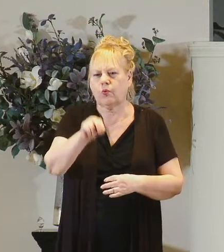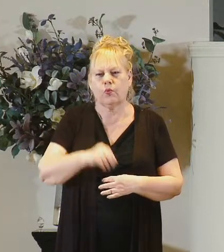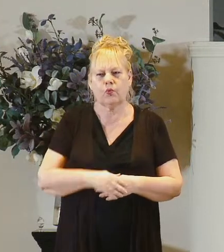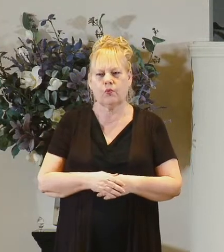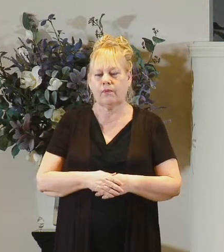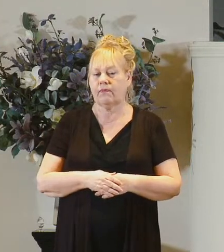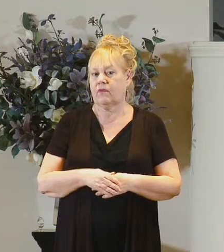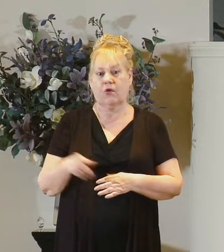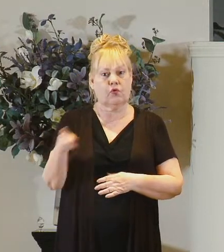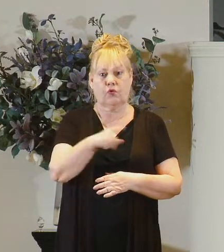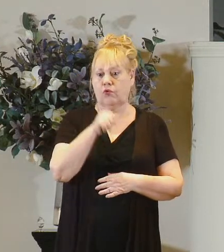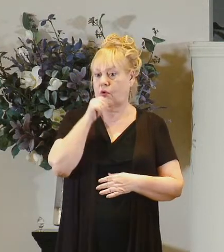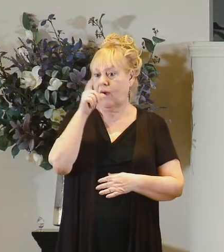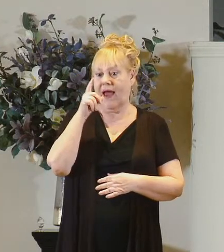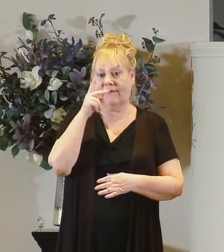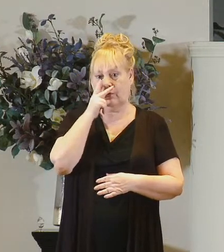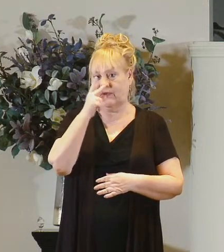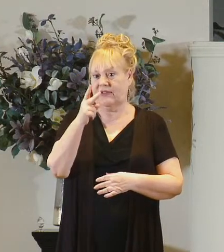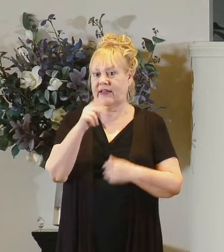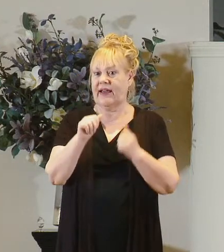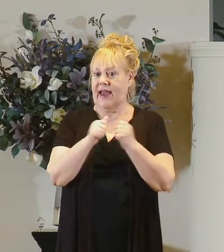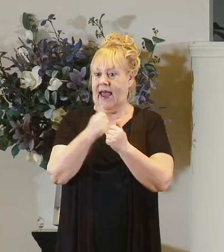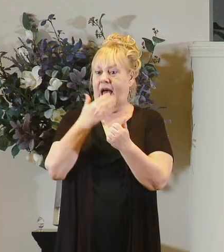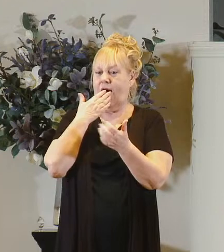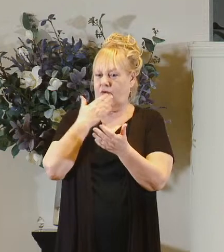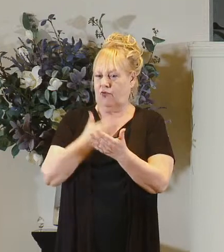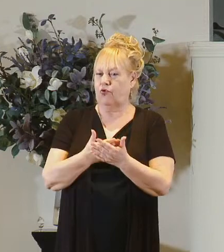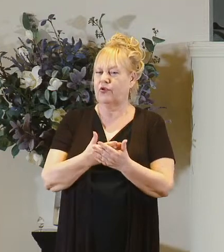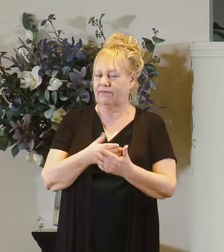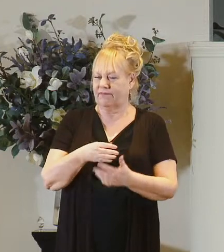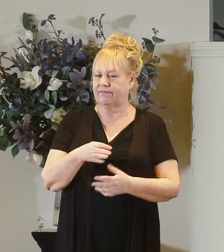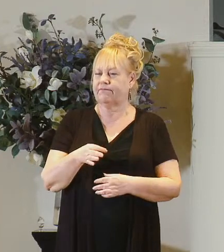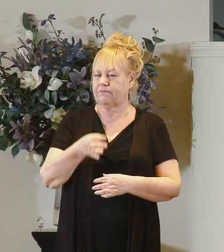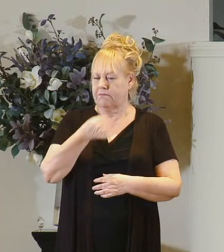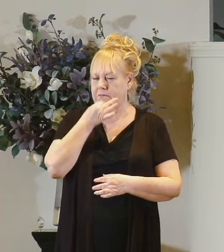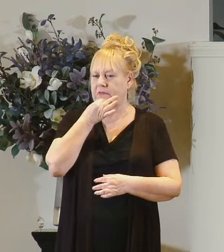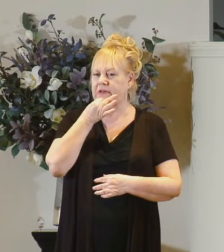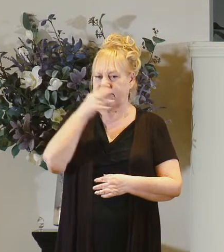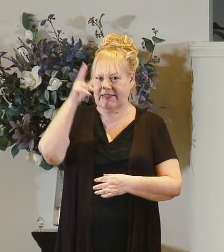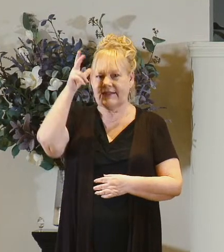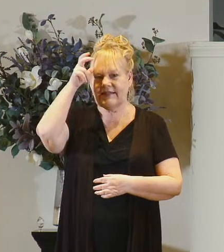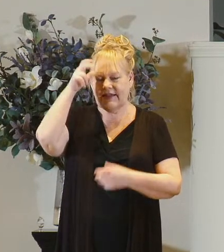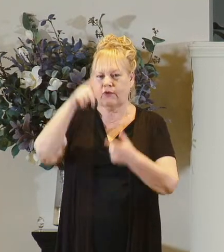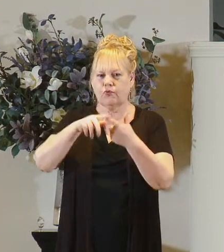and you don't have to look far to see how good he is at this